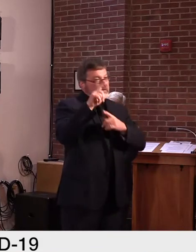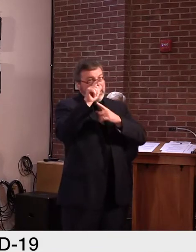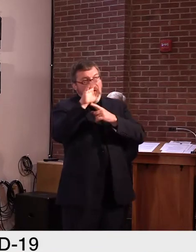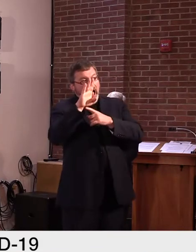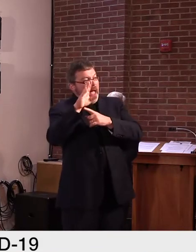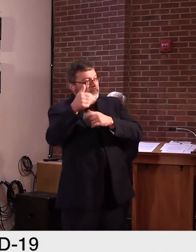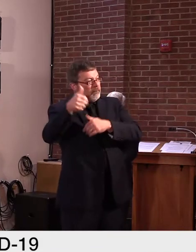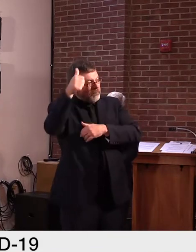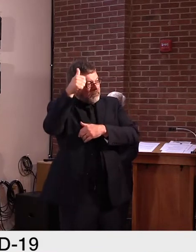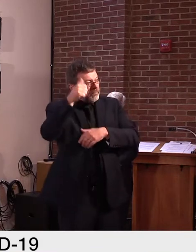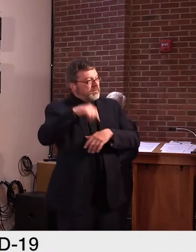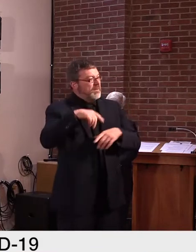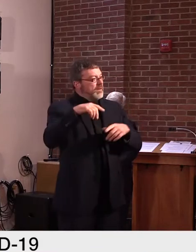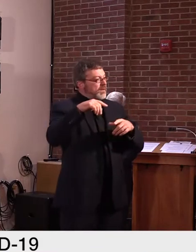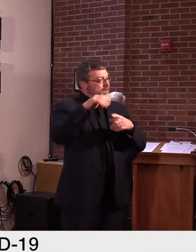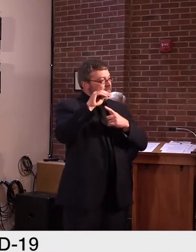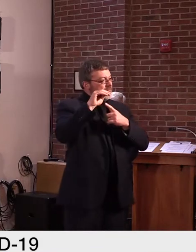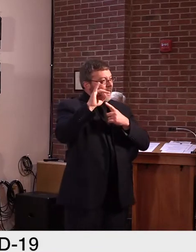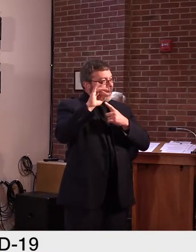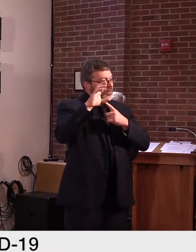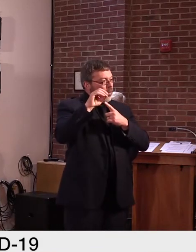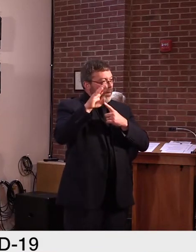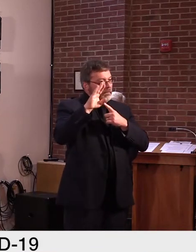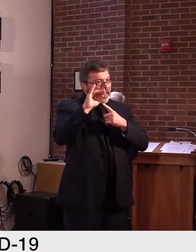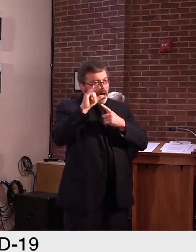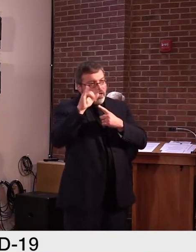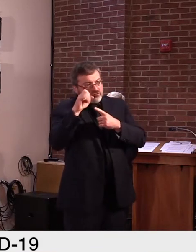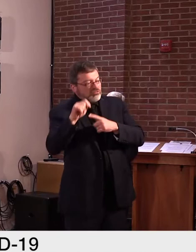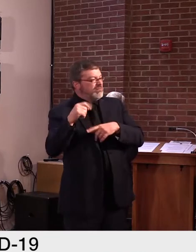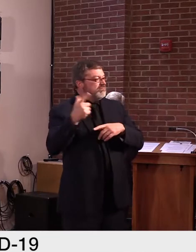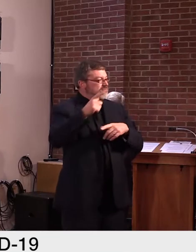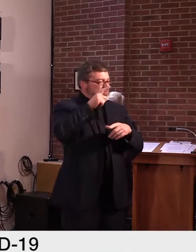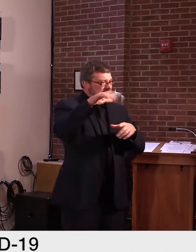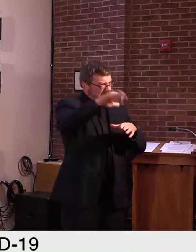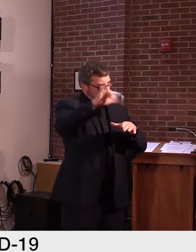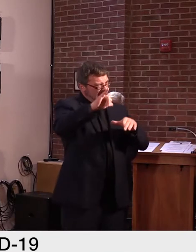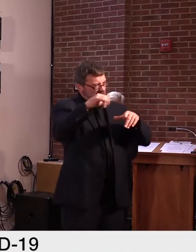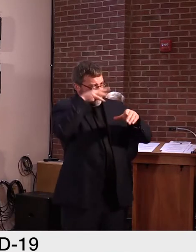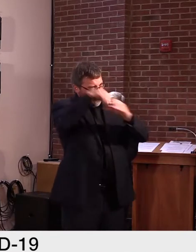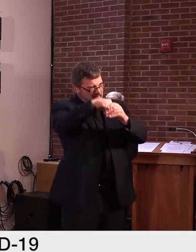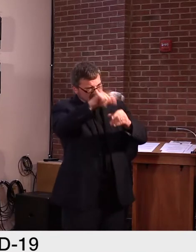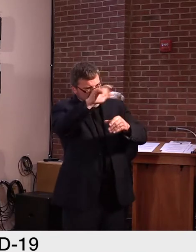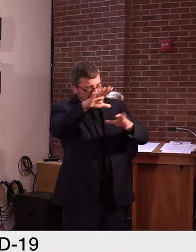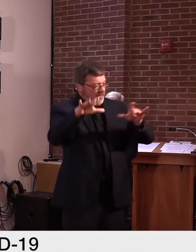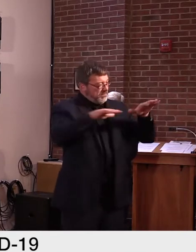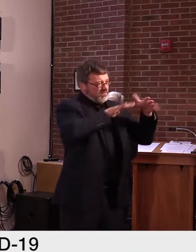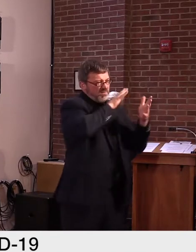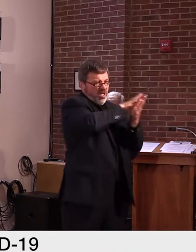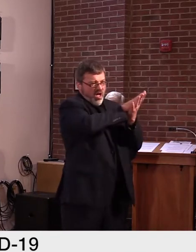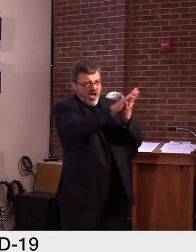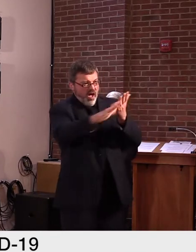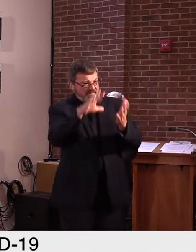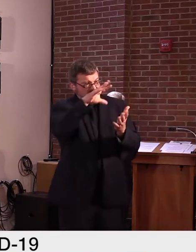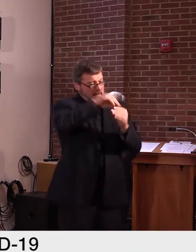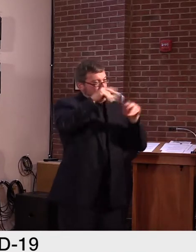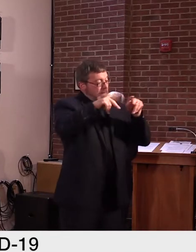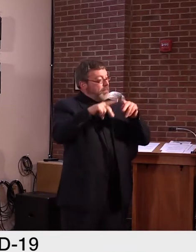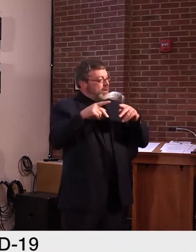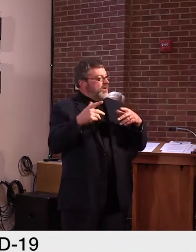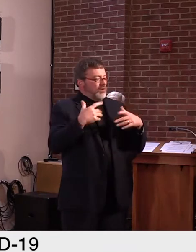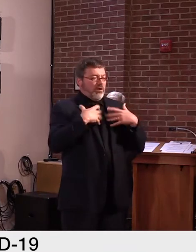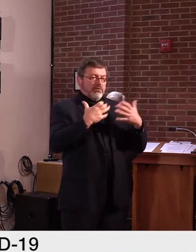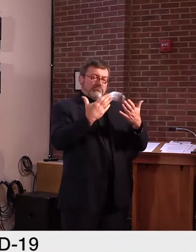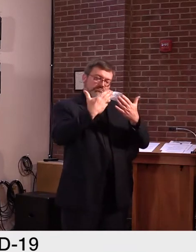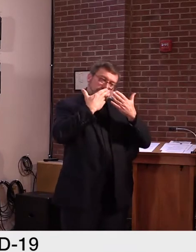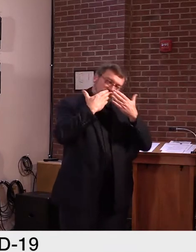microbiologists, and many others who work to support this tremendous effort, you have not just my thanks, but the